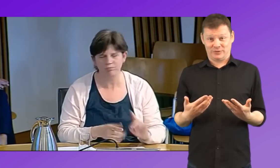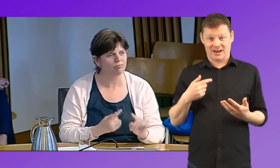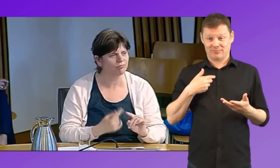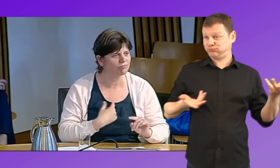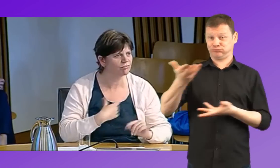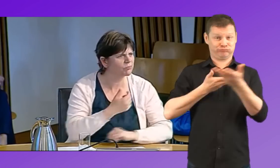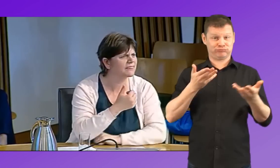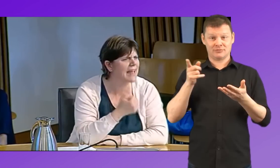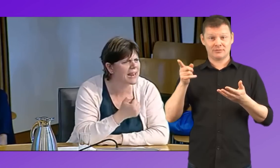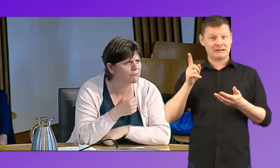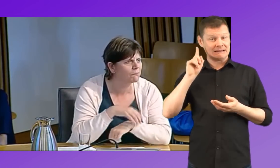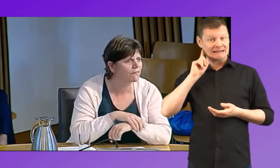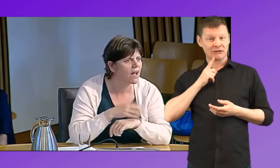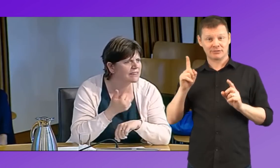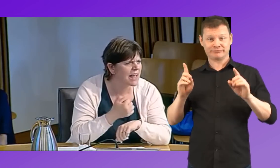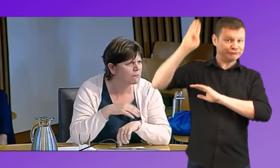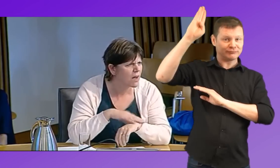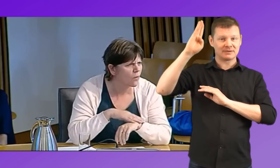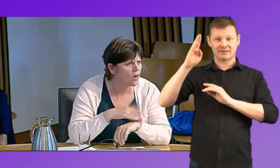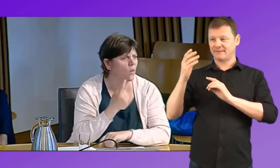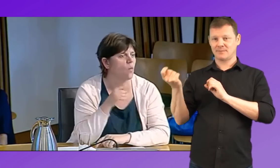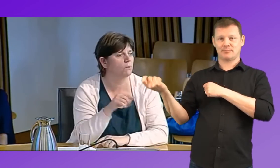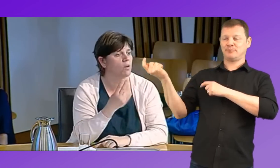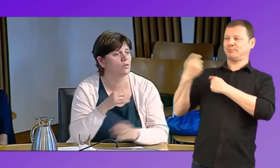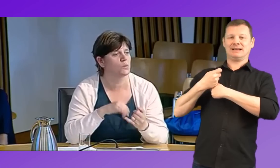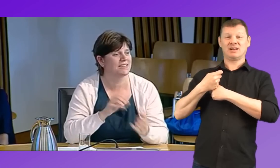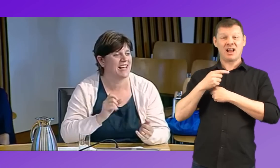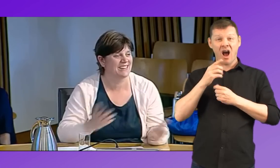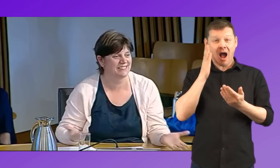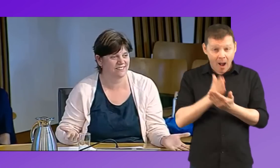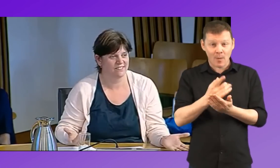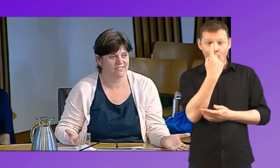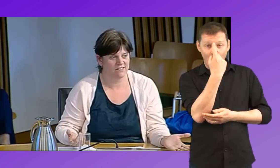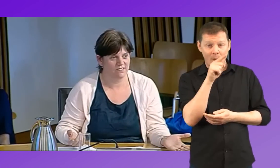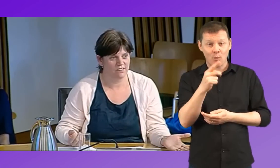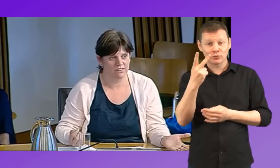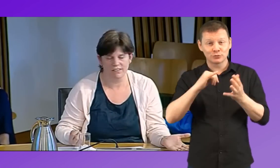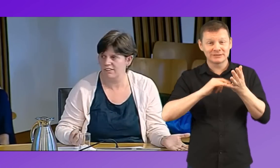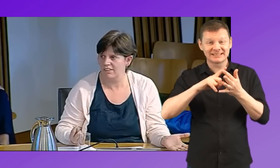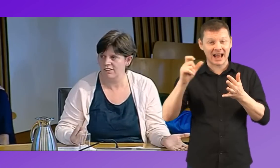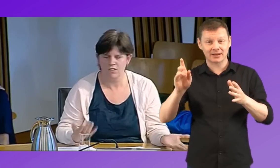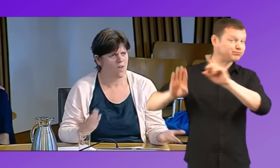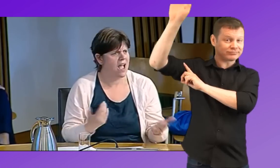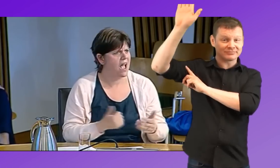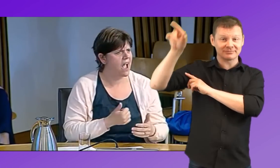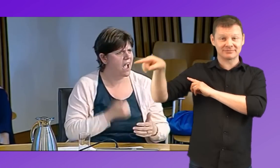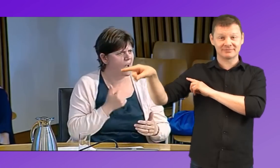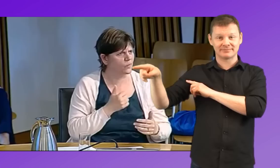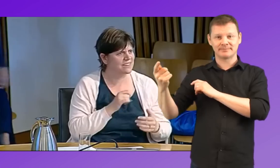seen on the panel today, hearing people can put up their hands a lot faster, you know. And it's actually 1.2 seconds is all you've got on average before